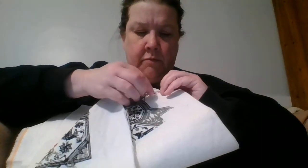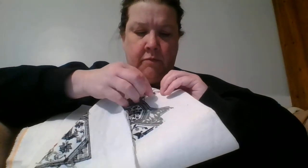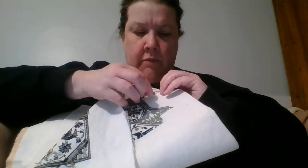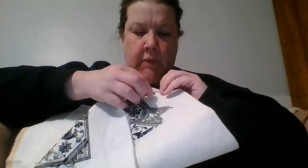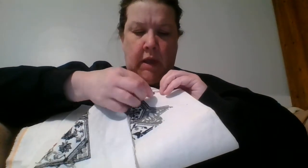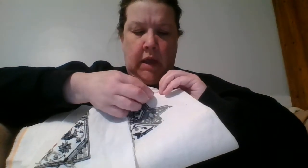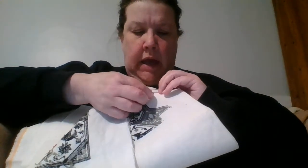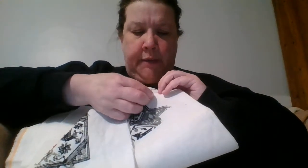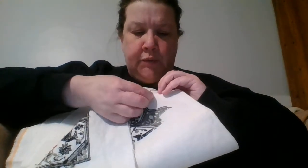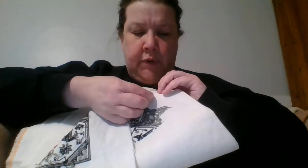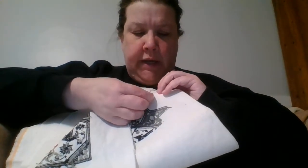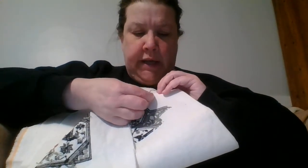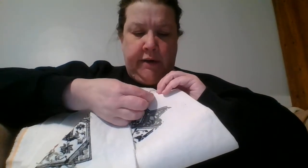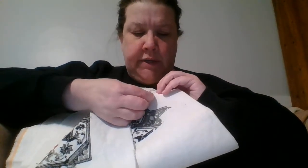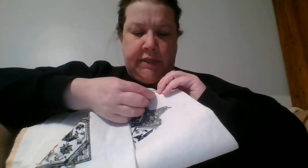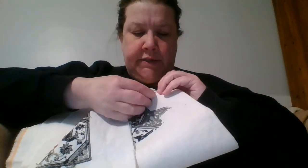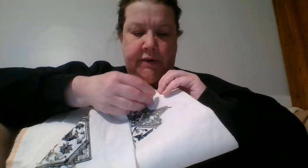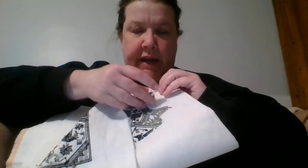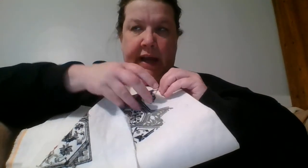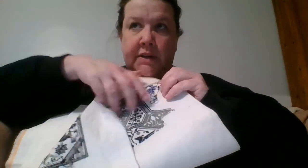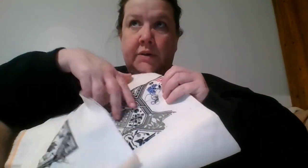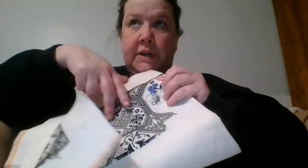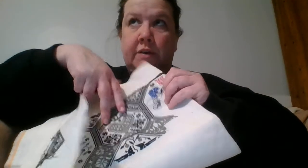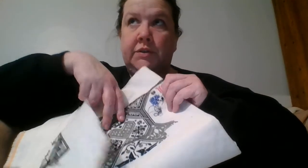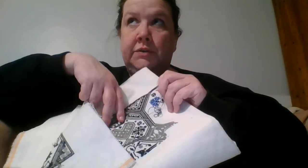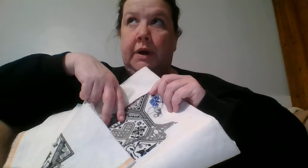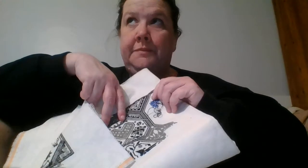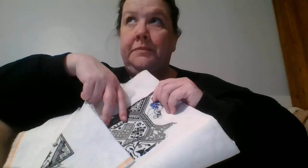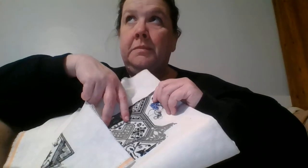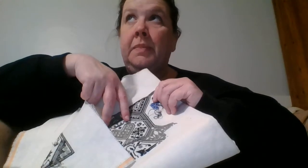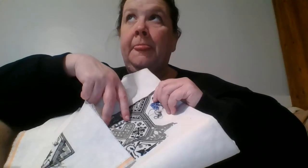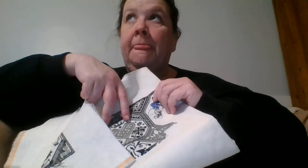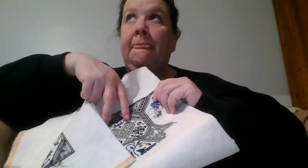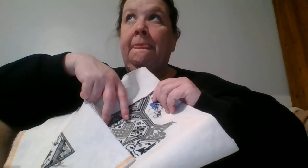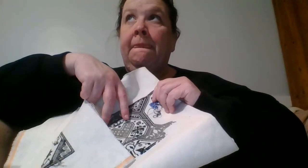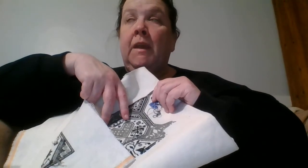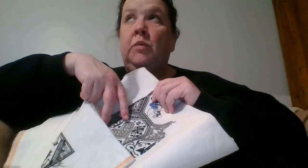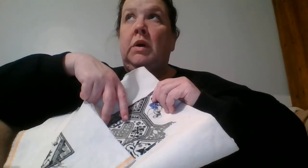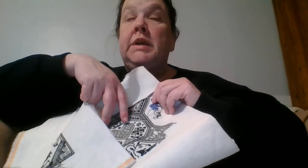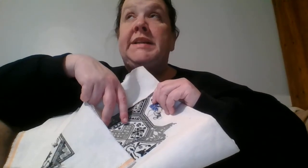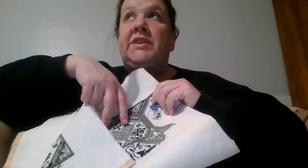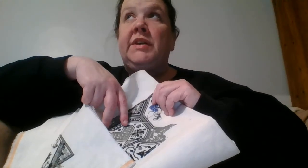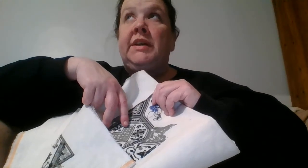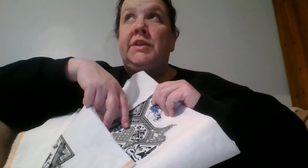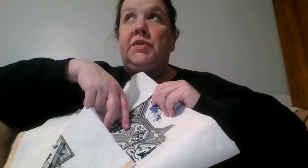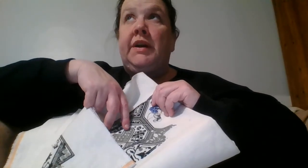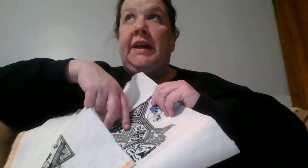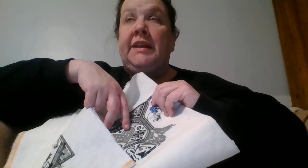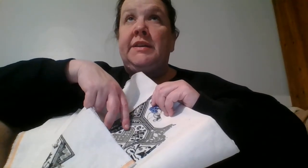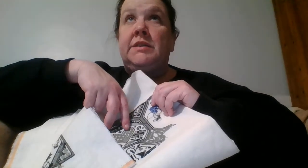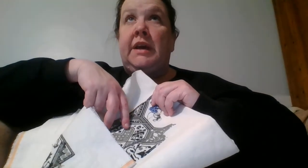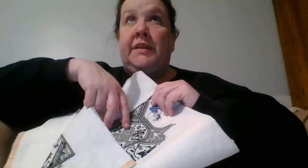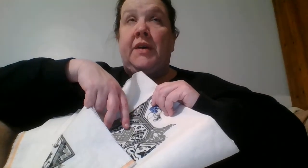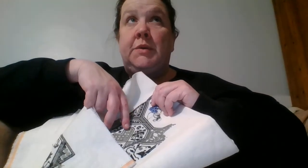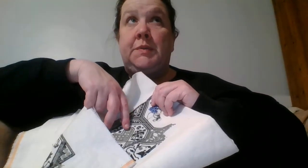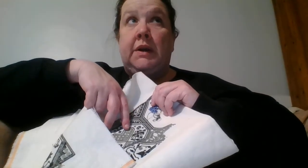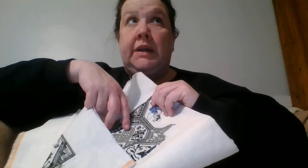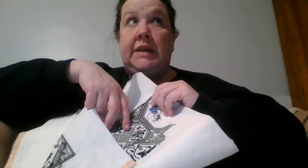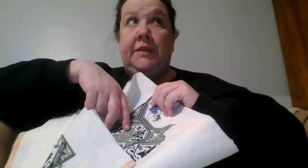um I was running errands yesterday and I had to go down to um well it's actually in Detroit at the east at the farmers market down